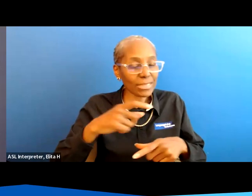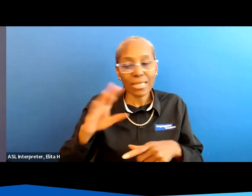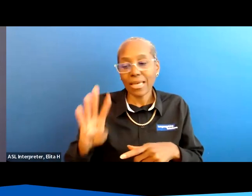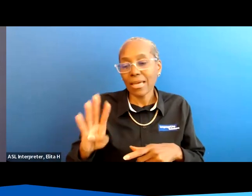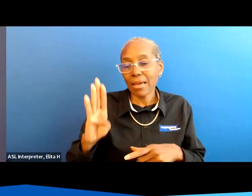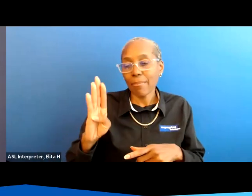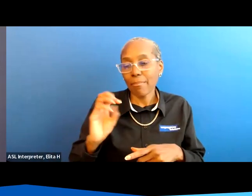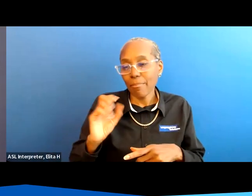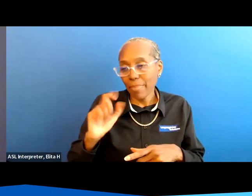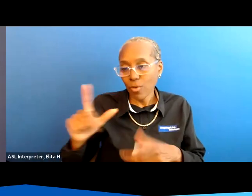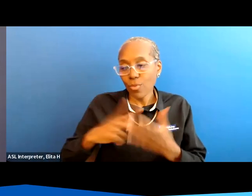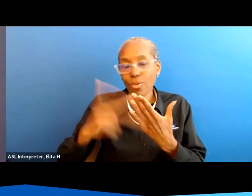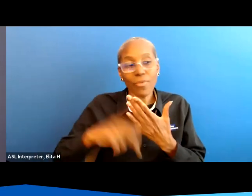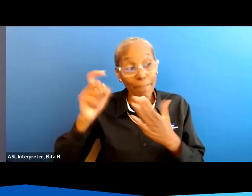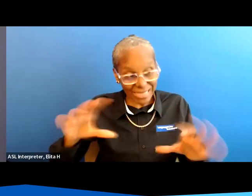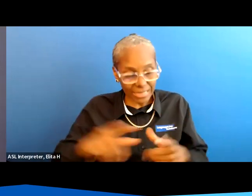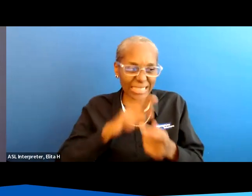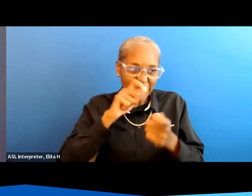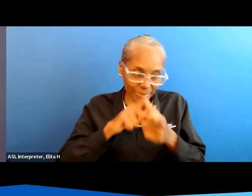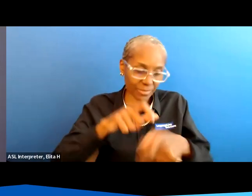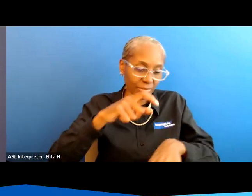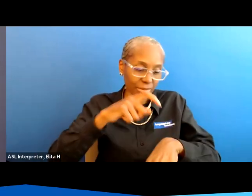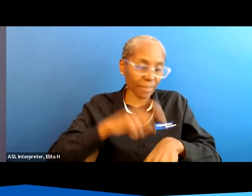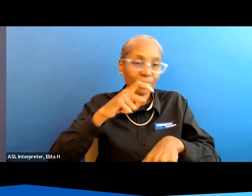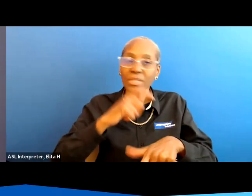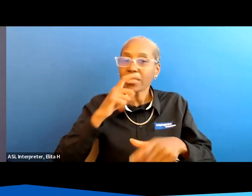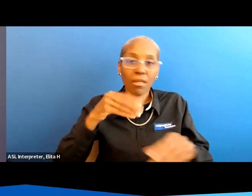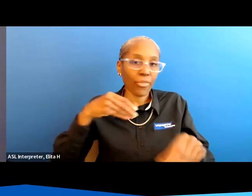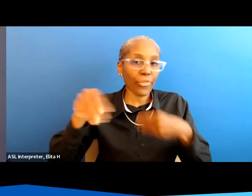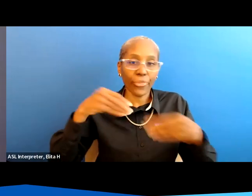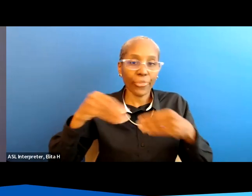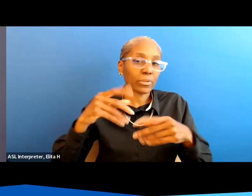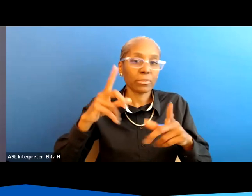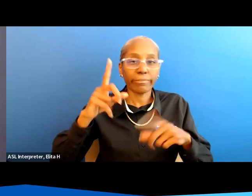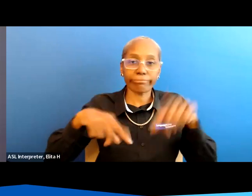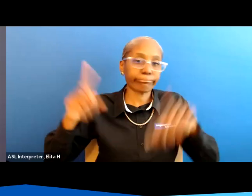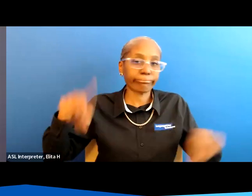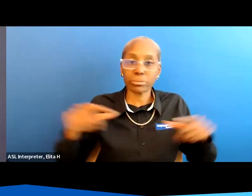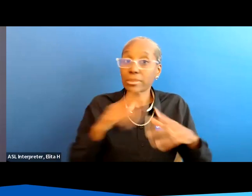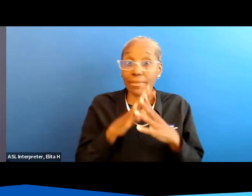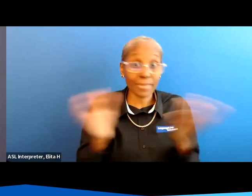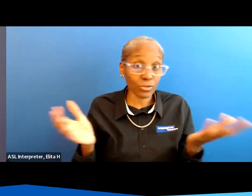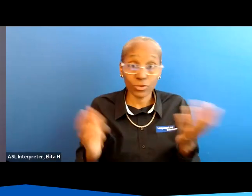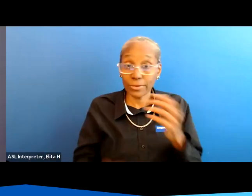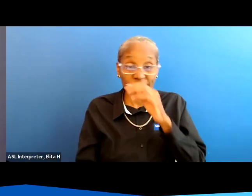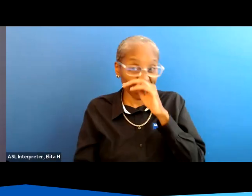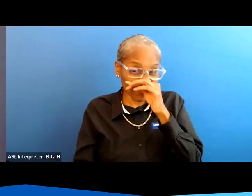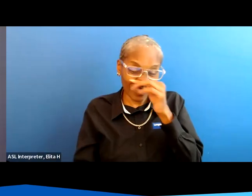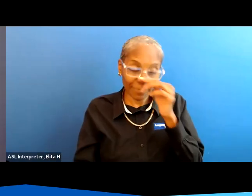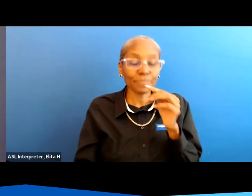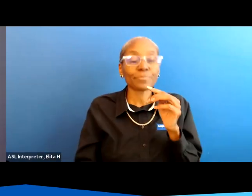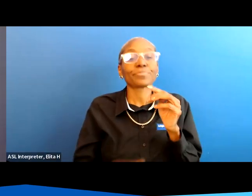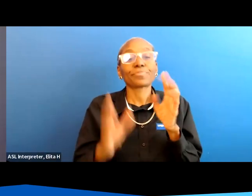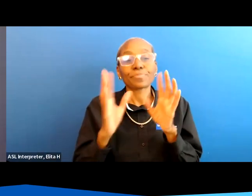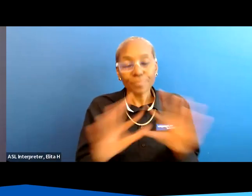program has to be done at this particular time there's not a lot of variability in in these things so all